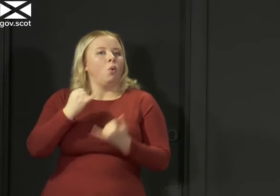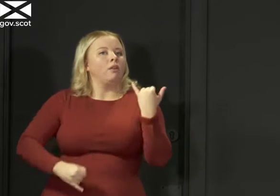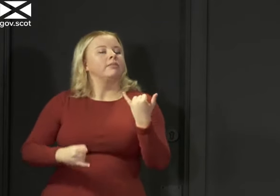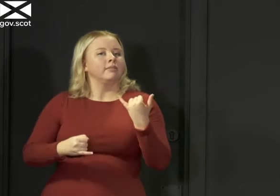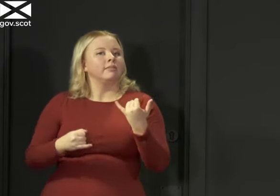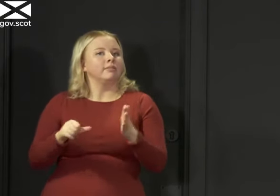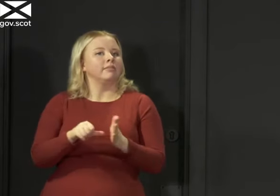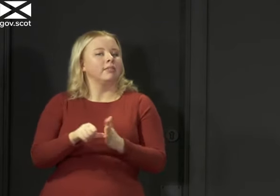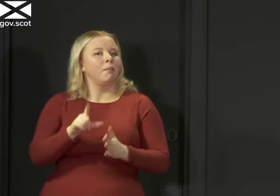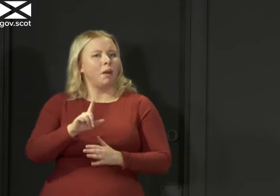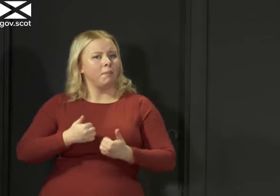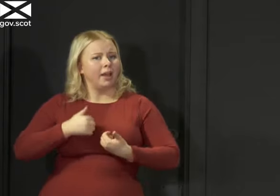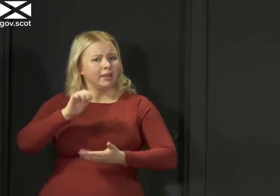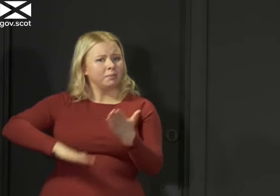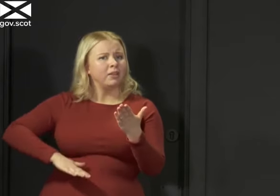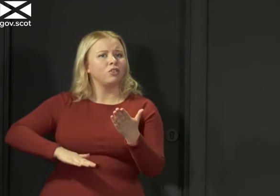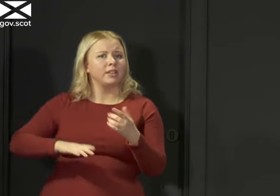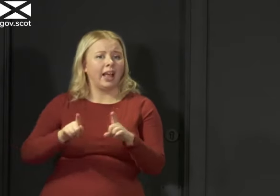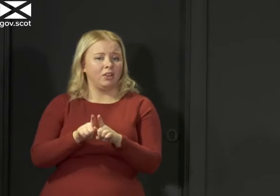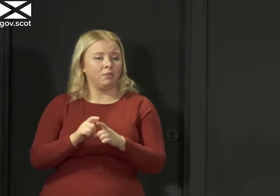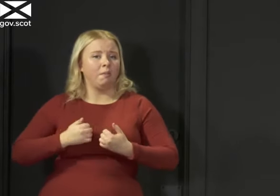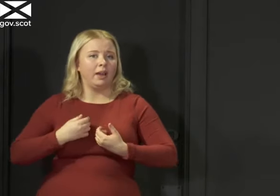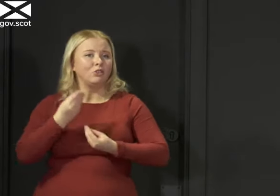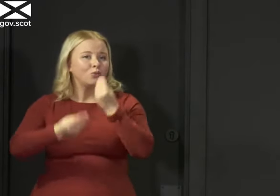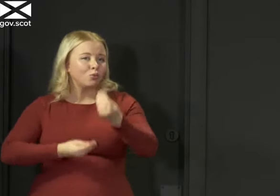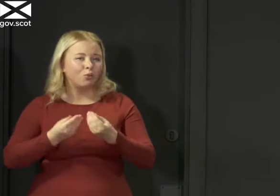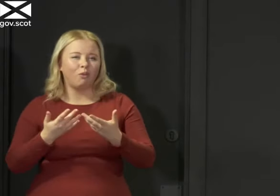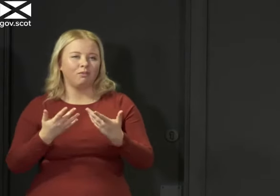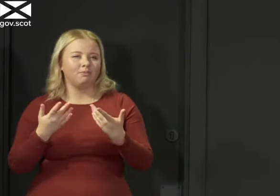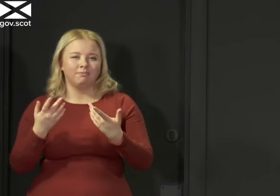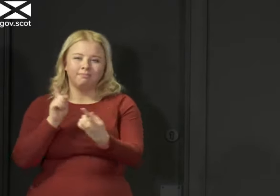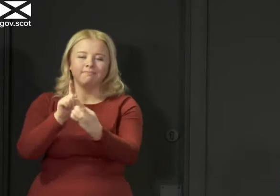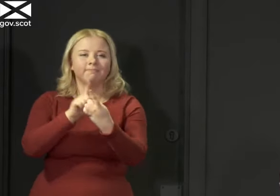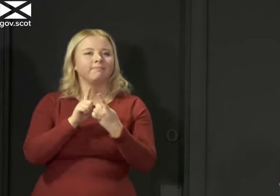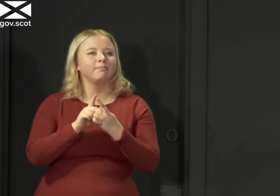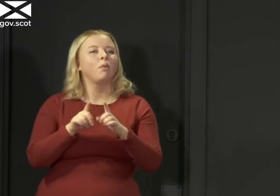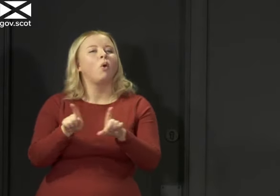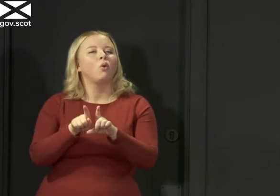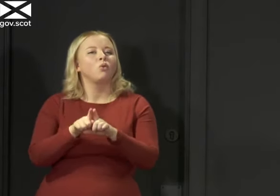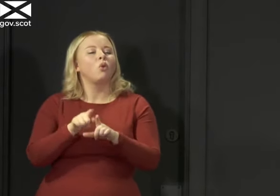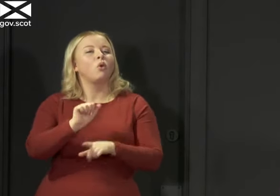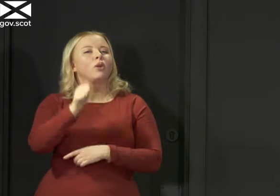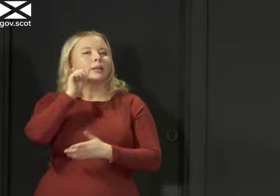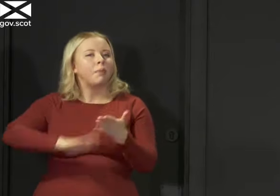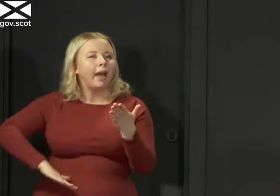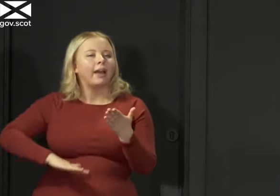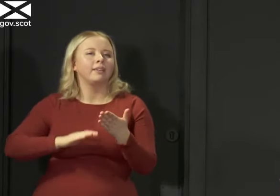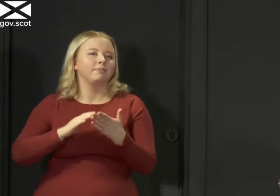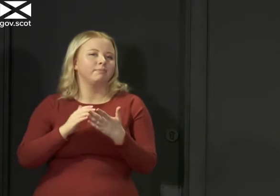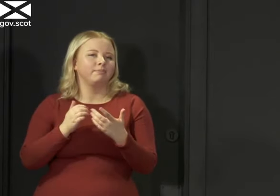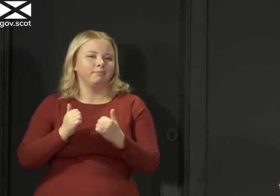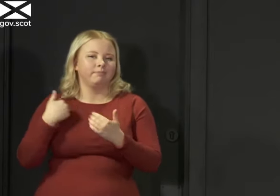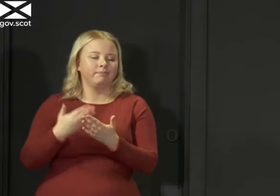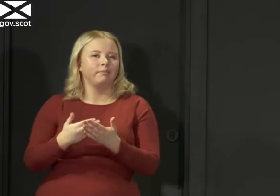but in my experience and certainly my anecdotal experience but also as you would expect the Scottish Government does opinion tracking